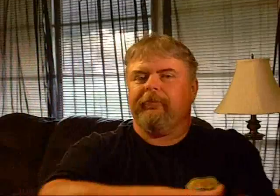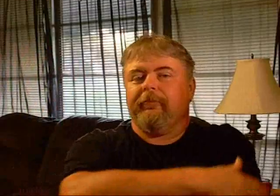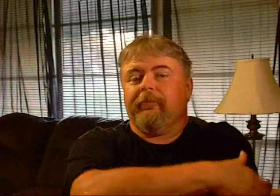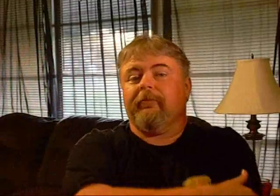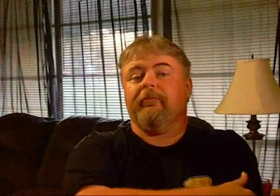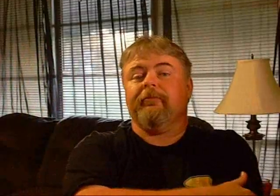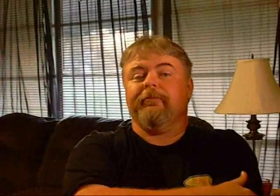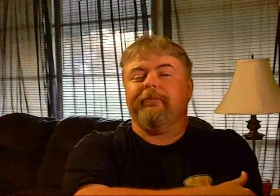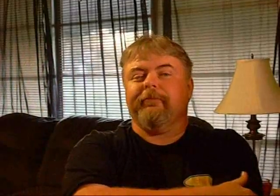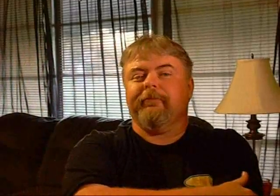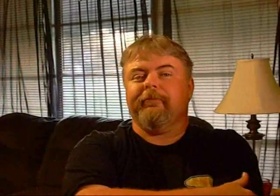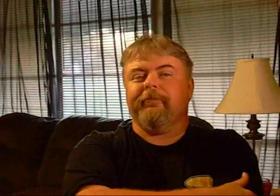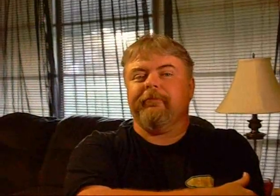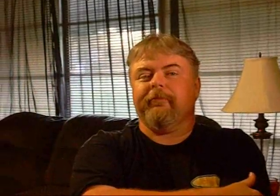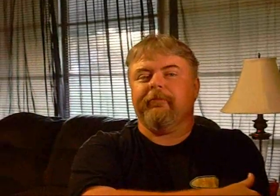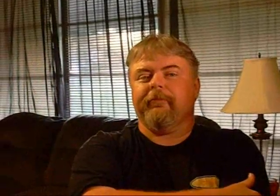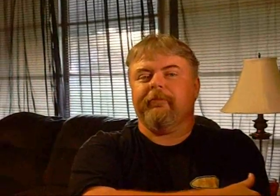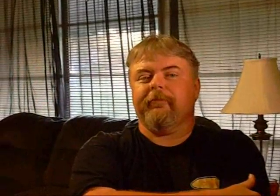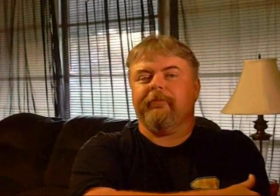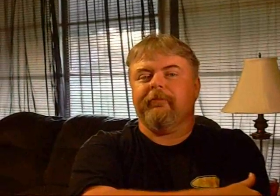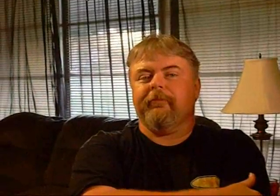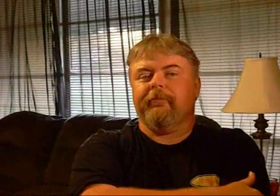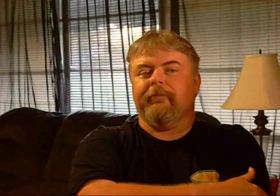at this treatment facility to give you the tools.